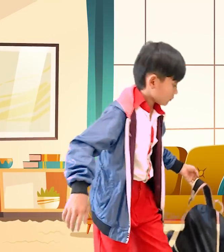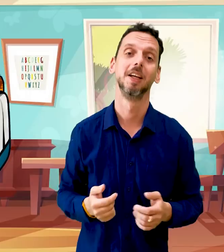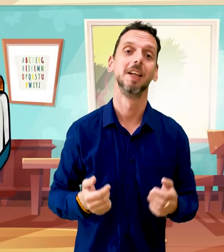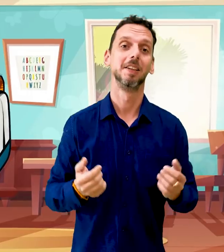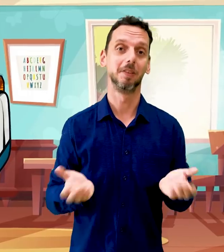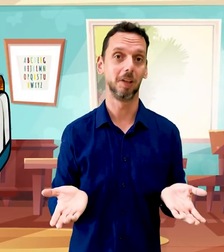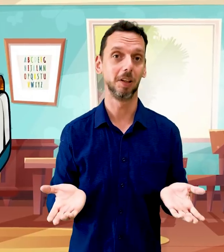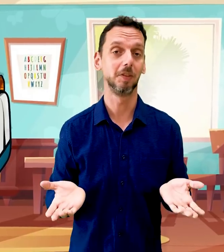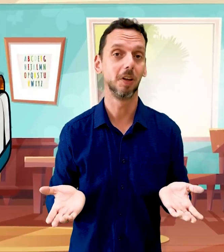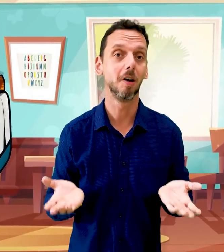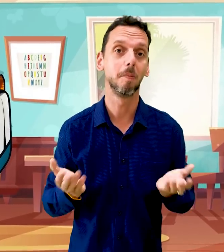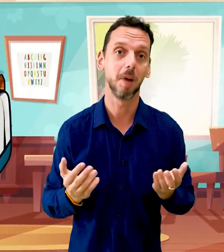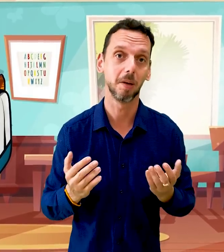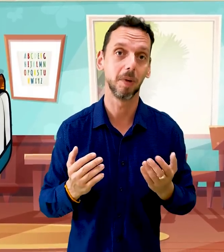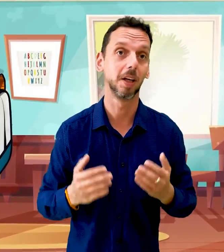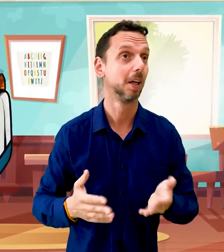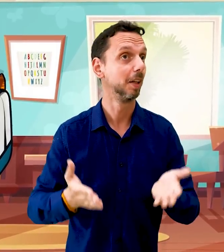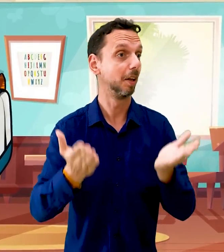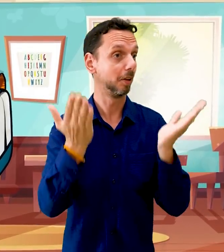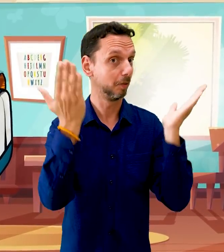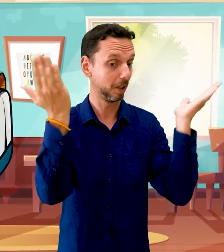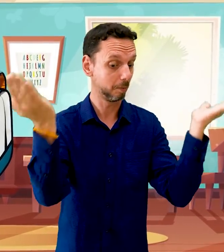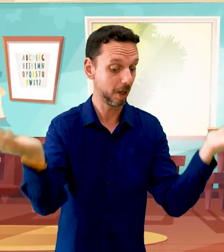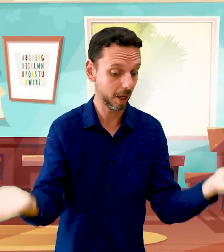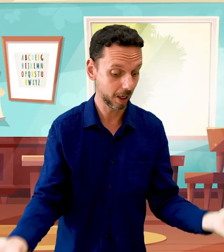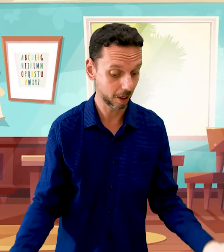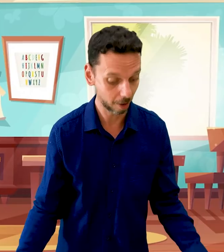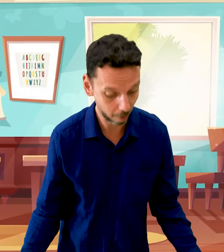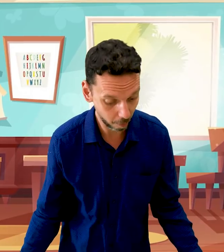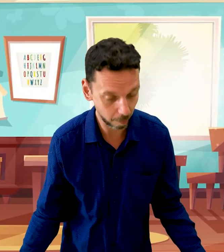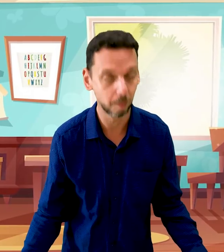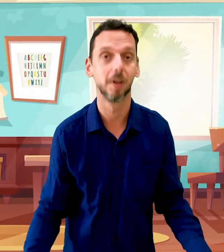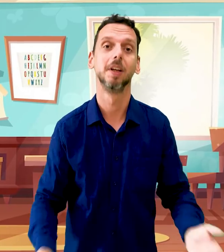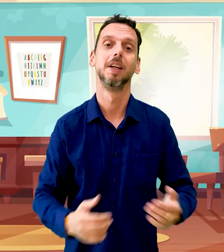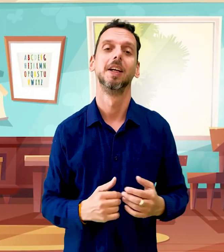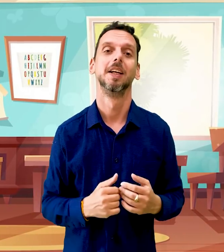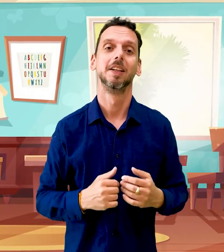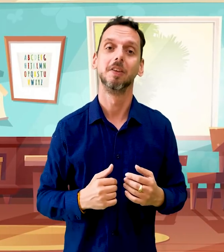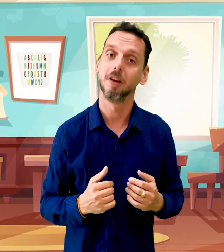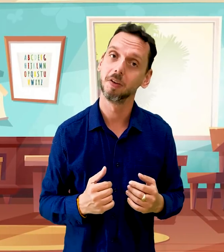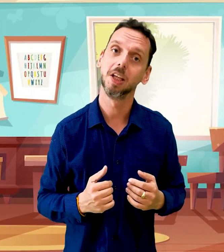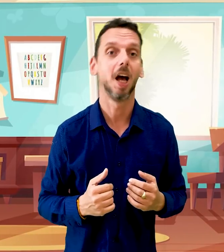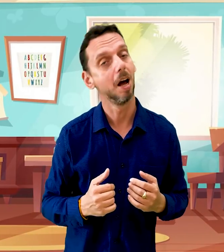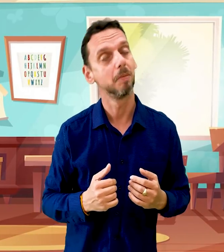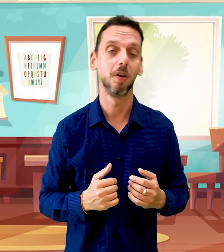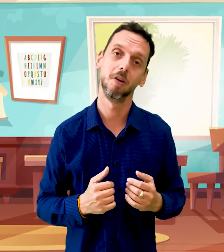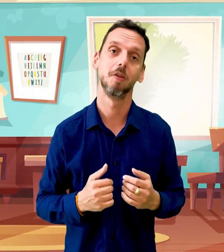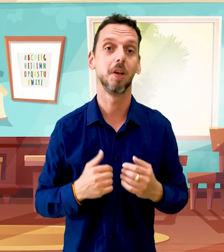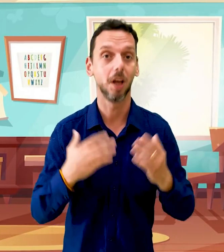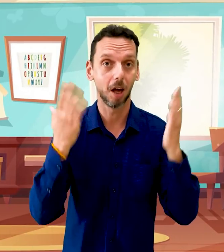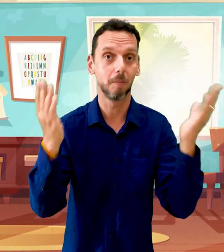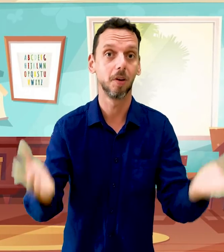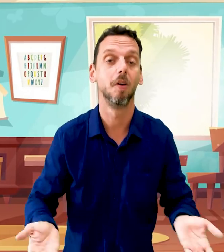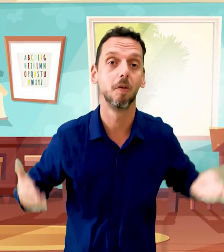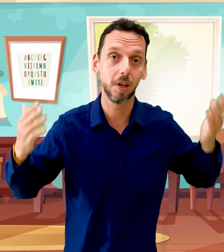Put off your backpack, we are back home Hurry up, hurry up, hurry